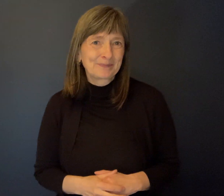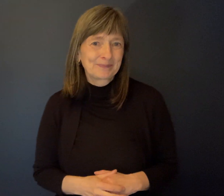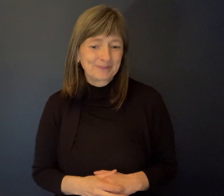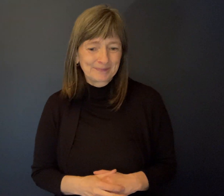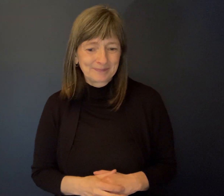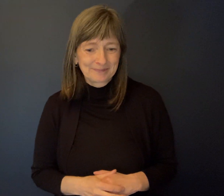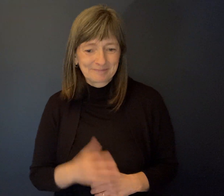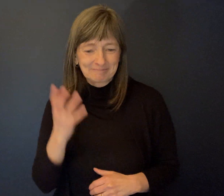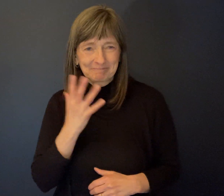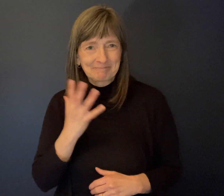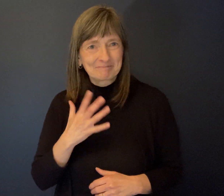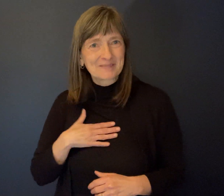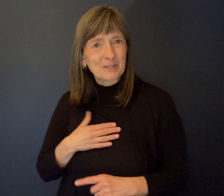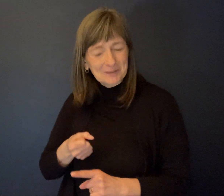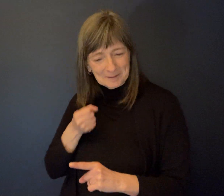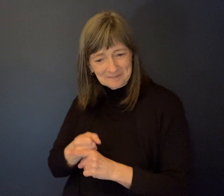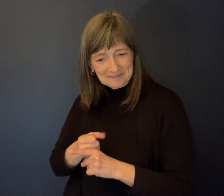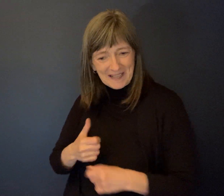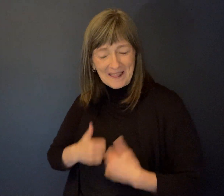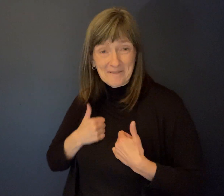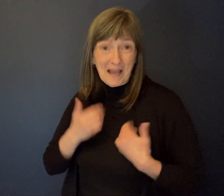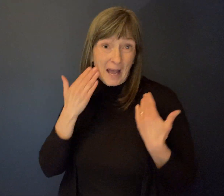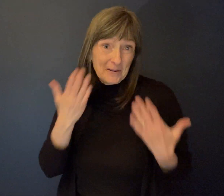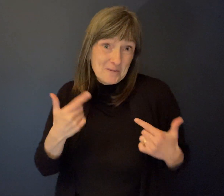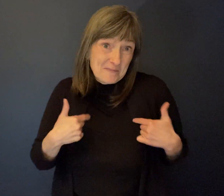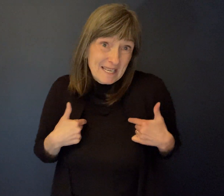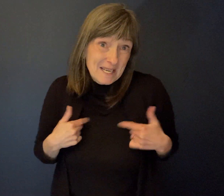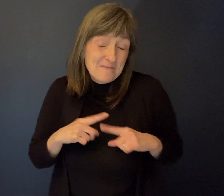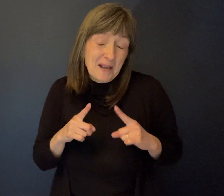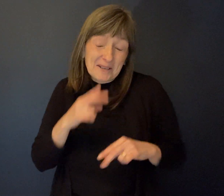So you did have an impact. I don't know it an impact, but it was, it was fun. Yeah.